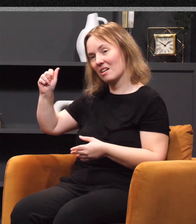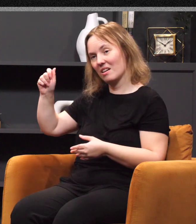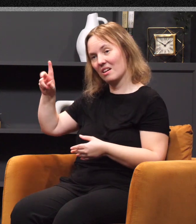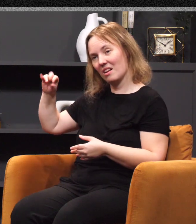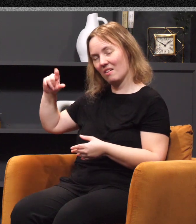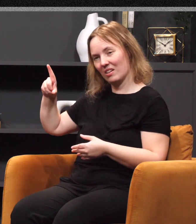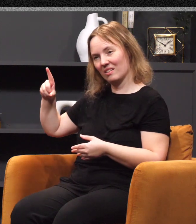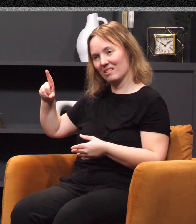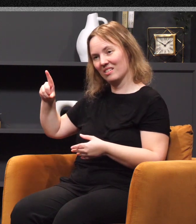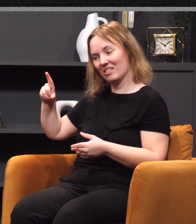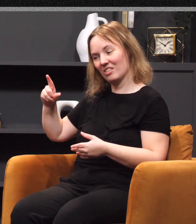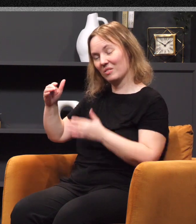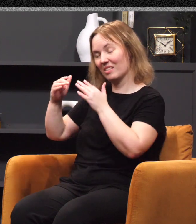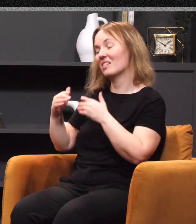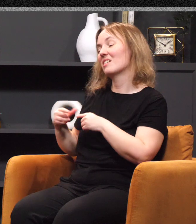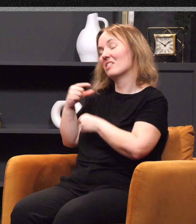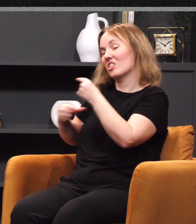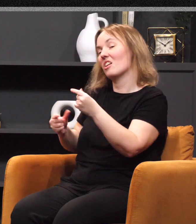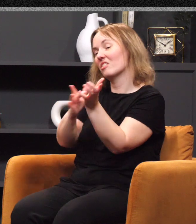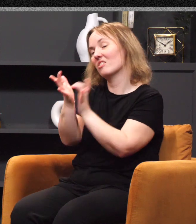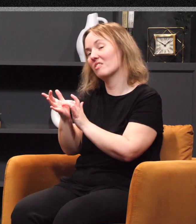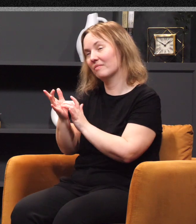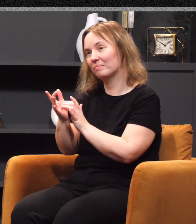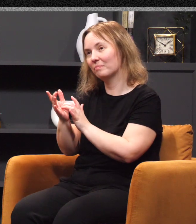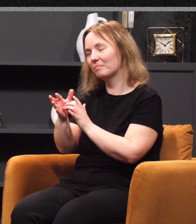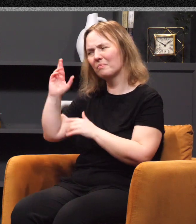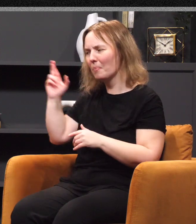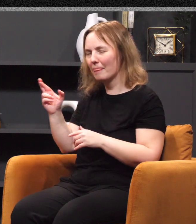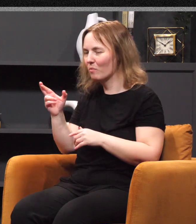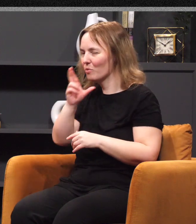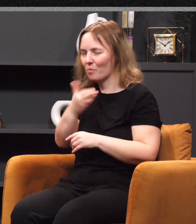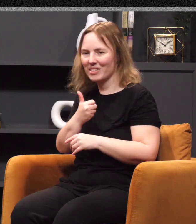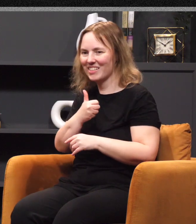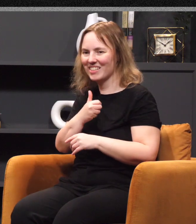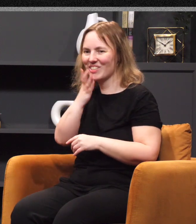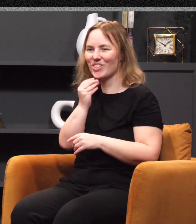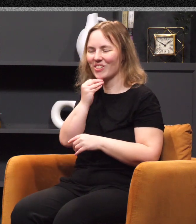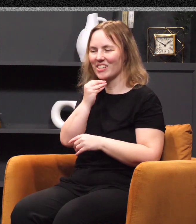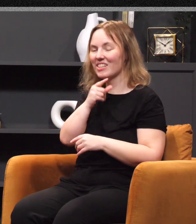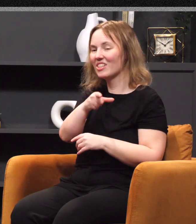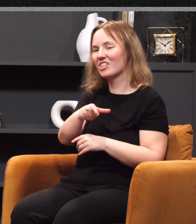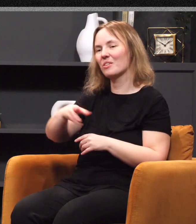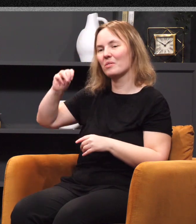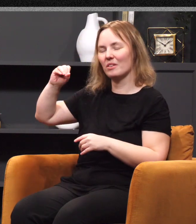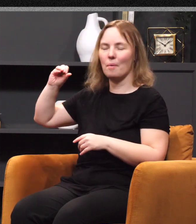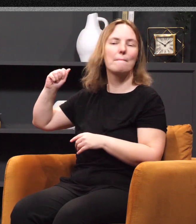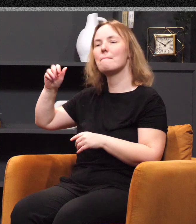You see, Ruth was not Jewish. She was a Moabite. And to me, what that says is she's an example to